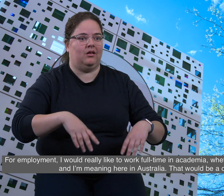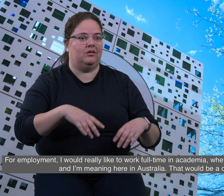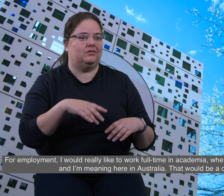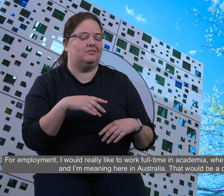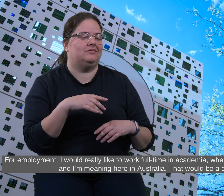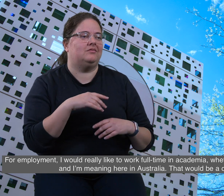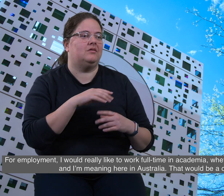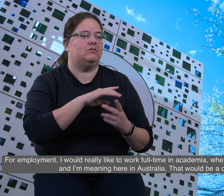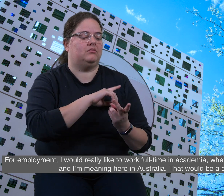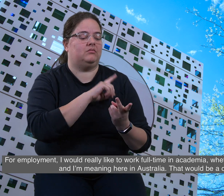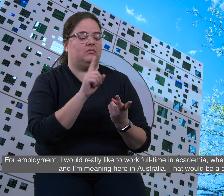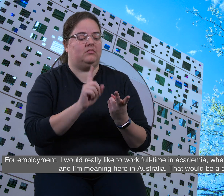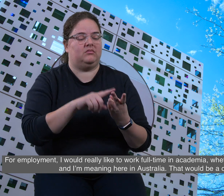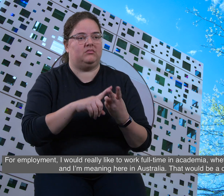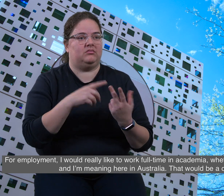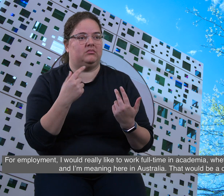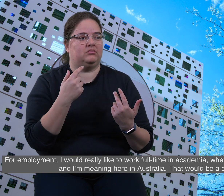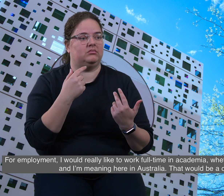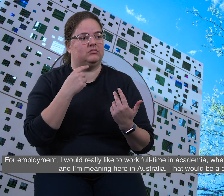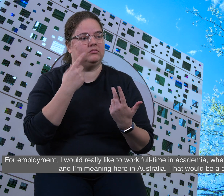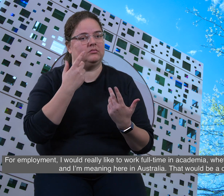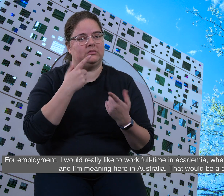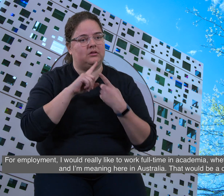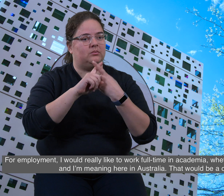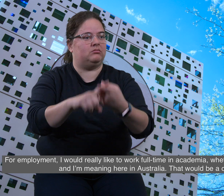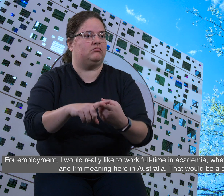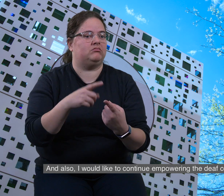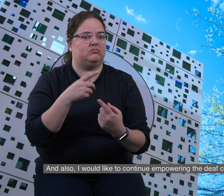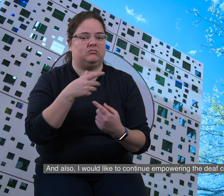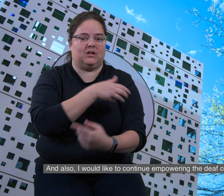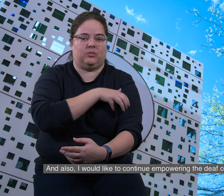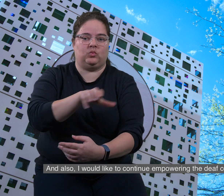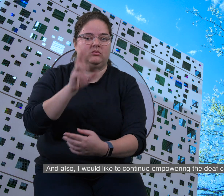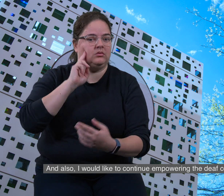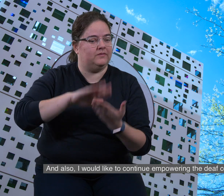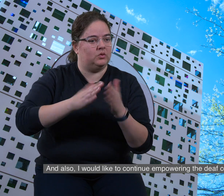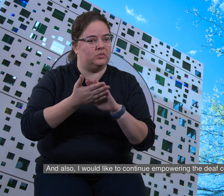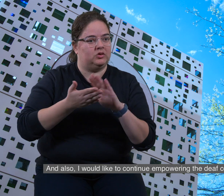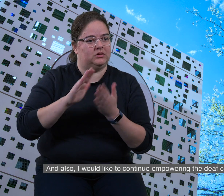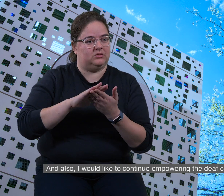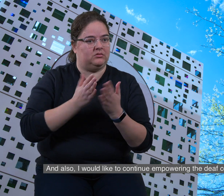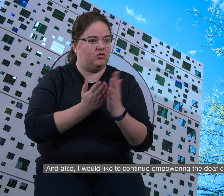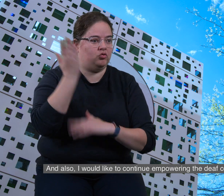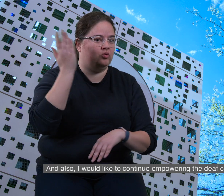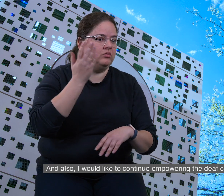And I'm meaning here in Australia. That would be a dream. And also, I'd like to continue empowering the deaf community